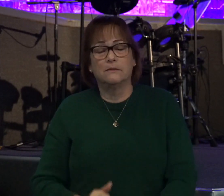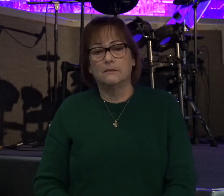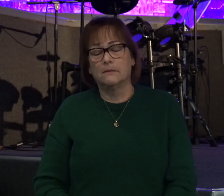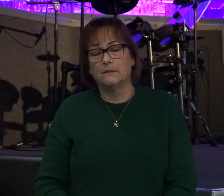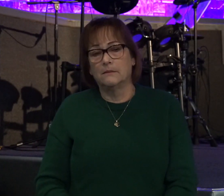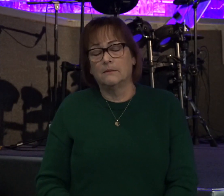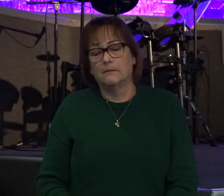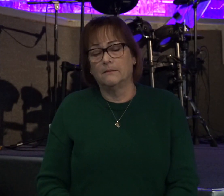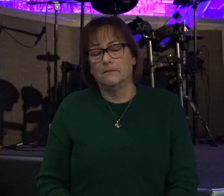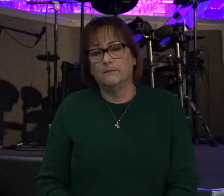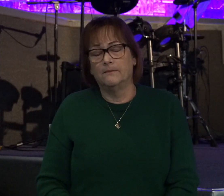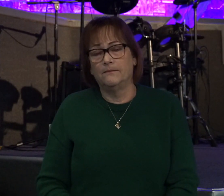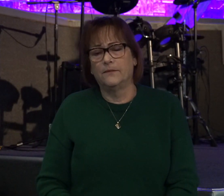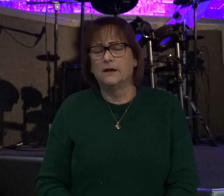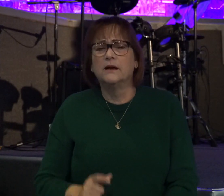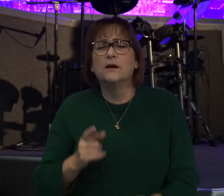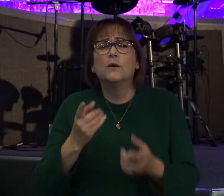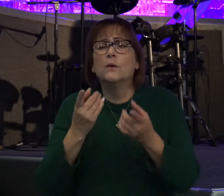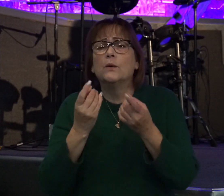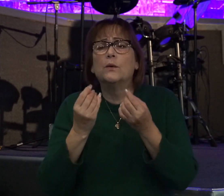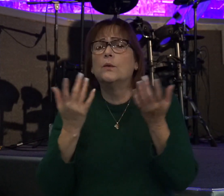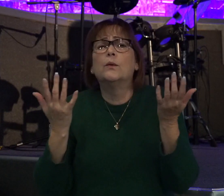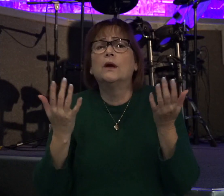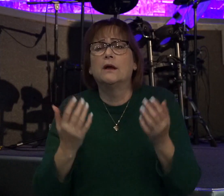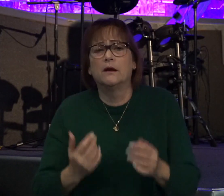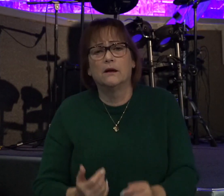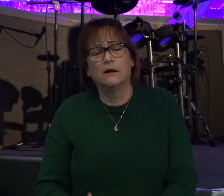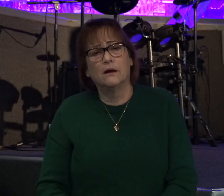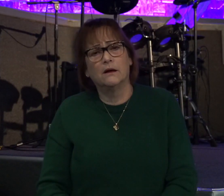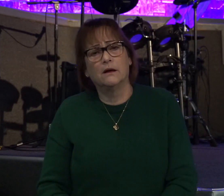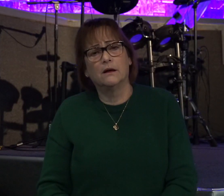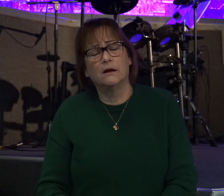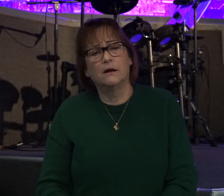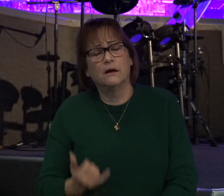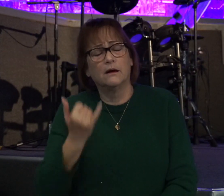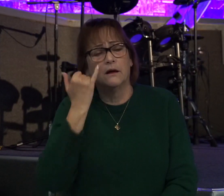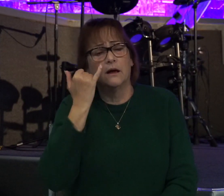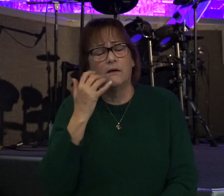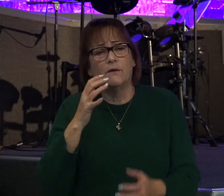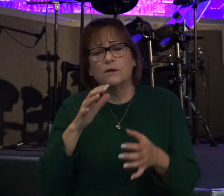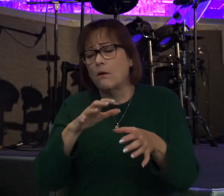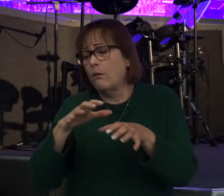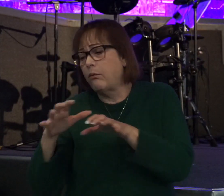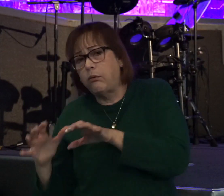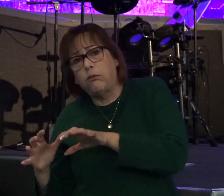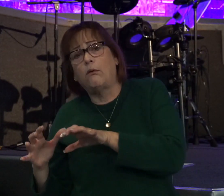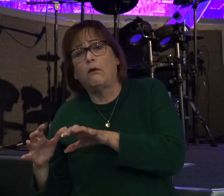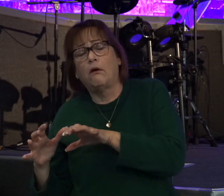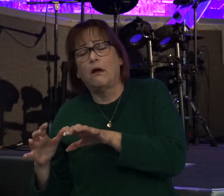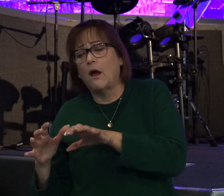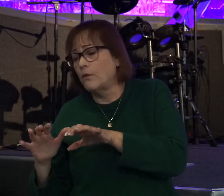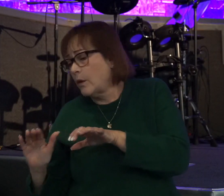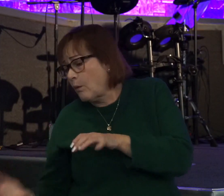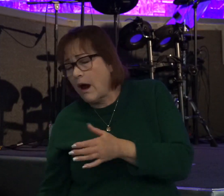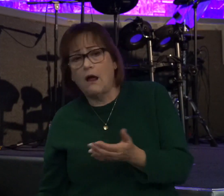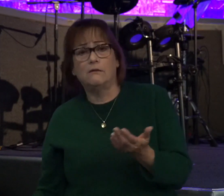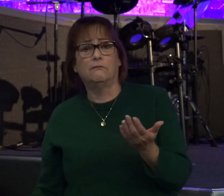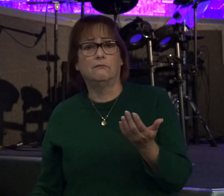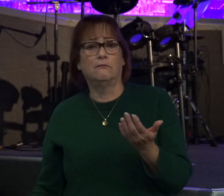What was he supposed to do? What if it was going to fall over? What if it was going to fall onto the ground and he just watched it fall?